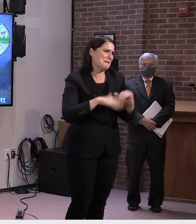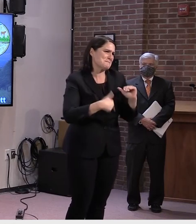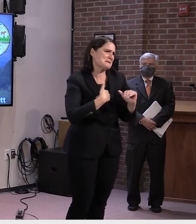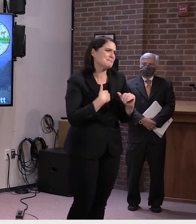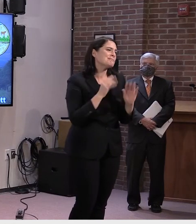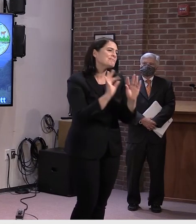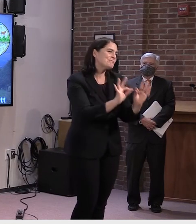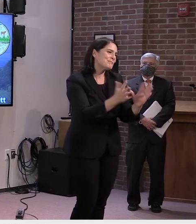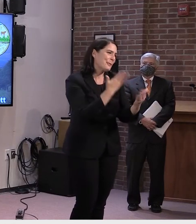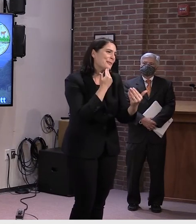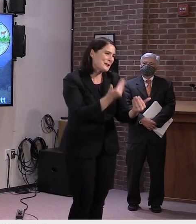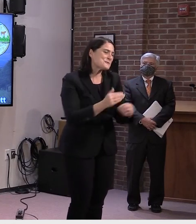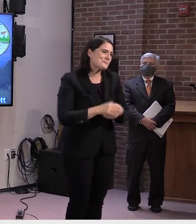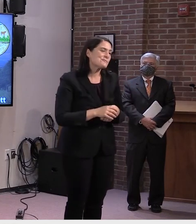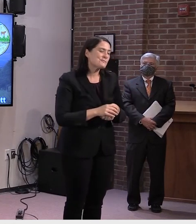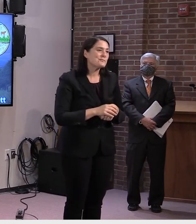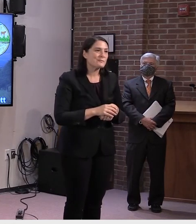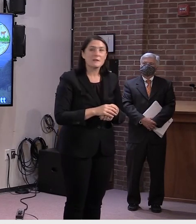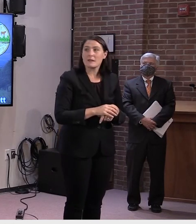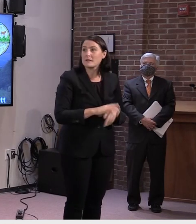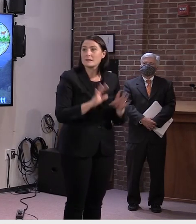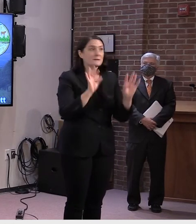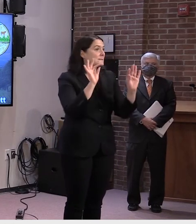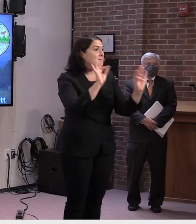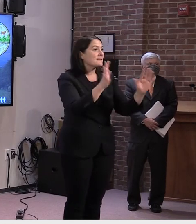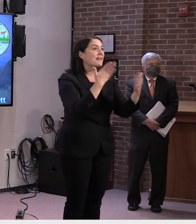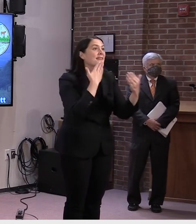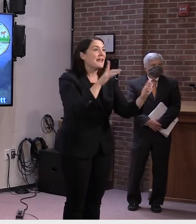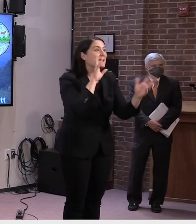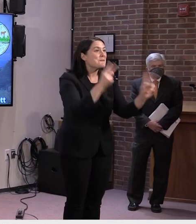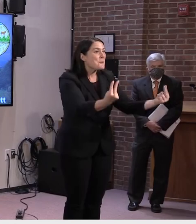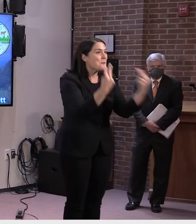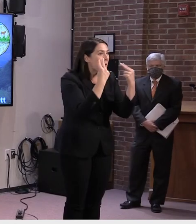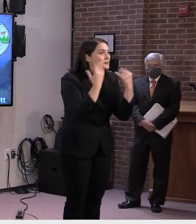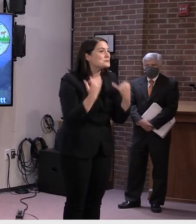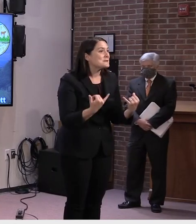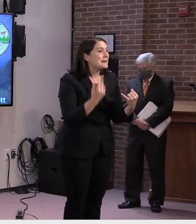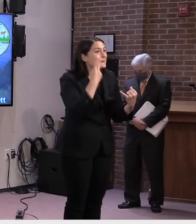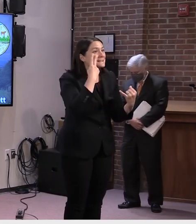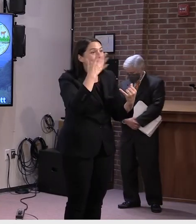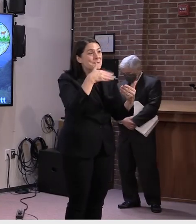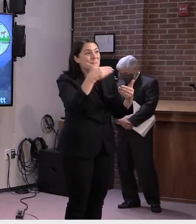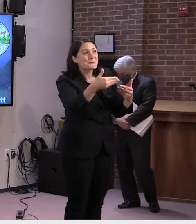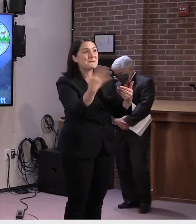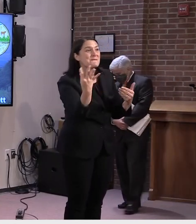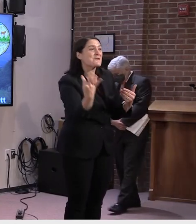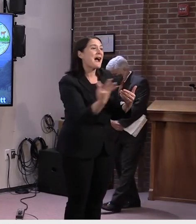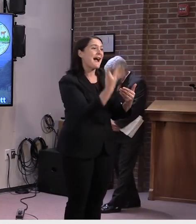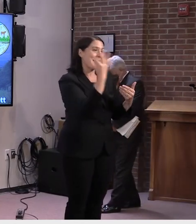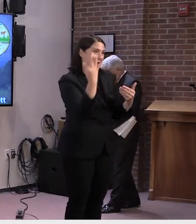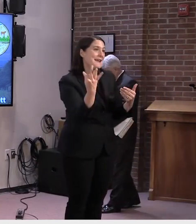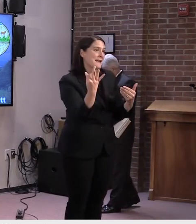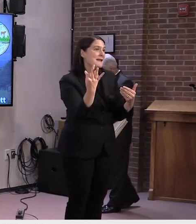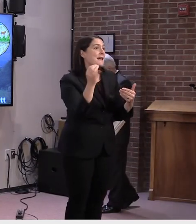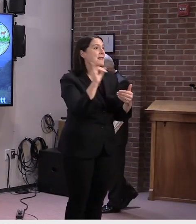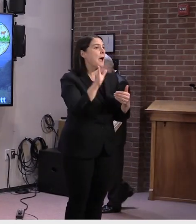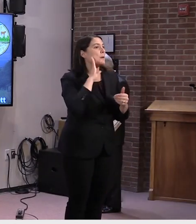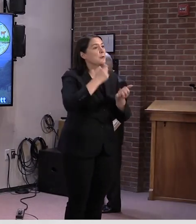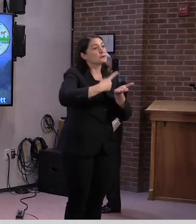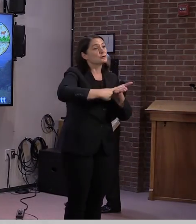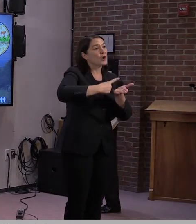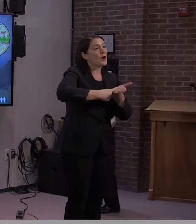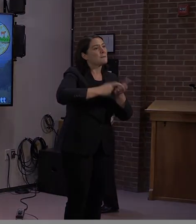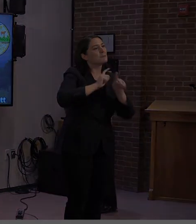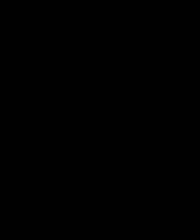That's it. That's it. All right. Thank you very much for tuning in and we'll see you again on Friday and we'll talk about, uh, modeling